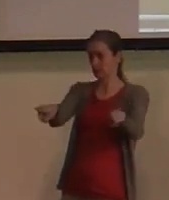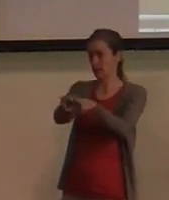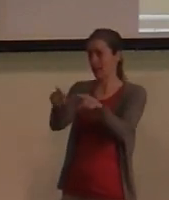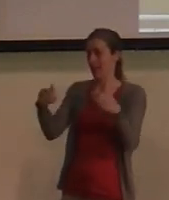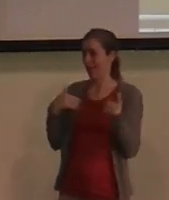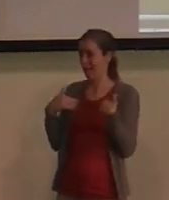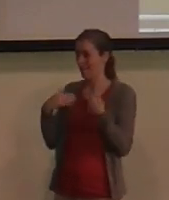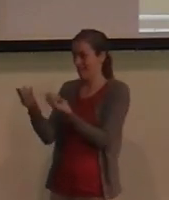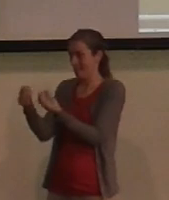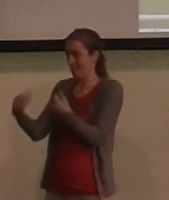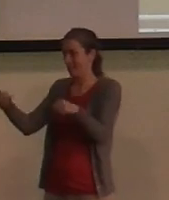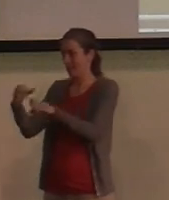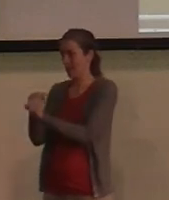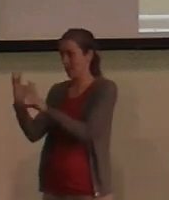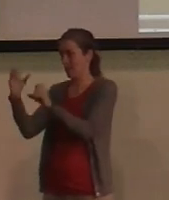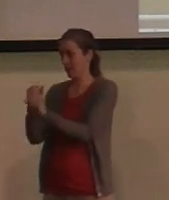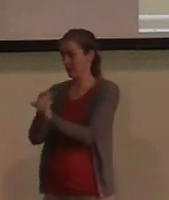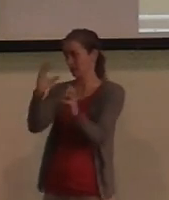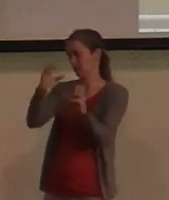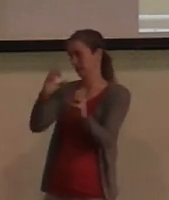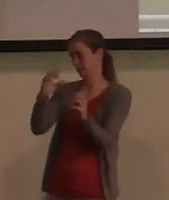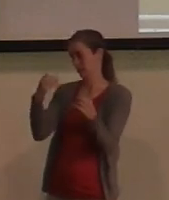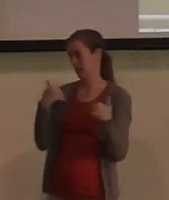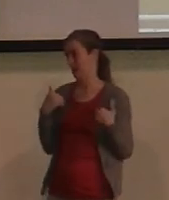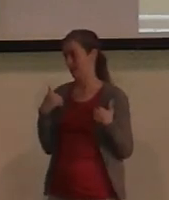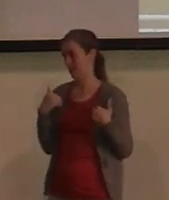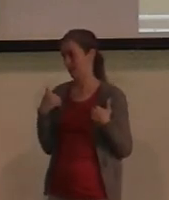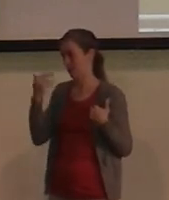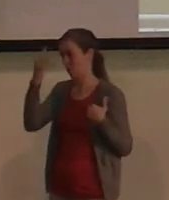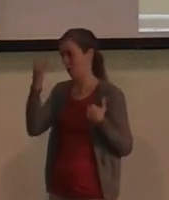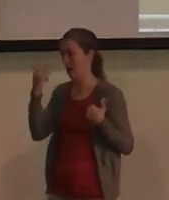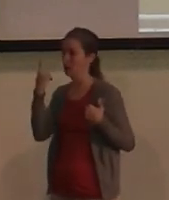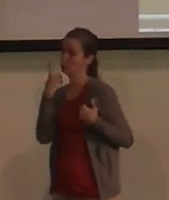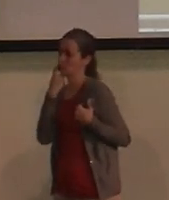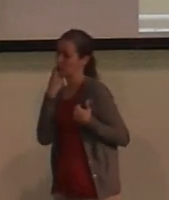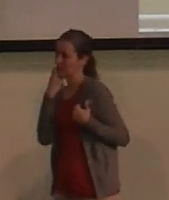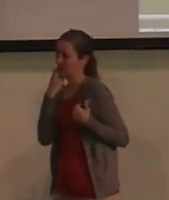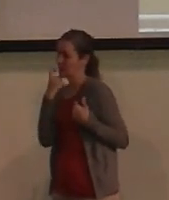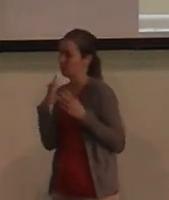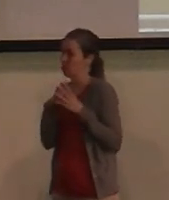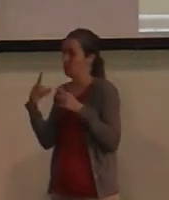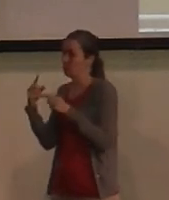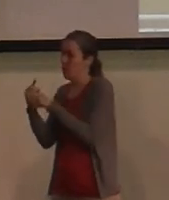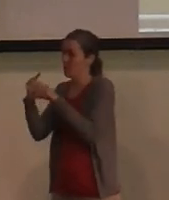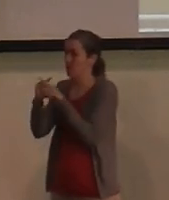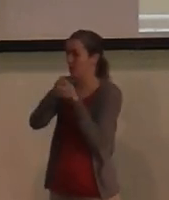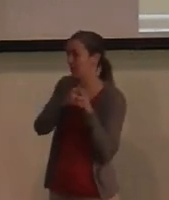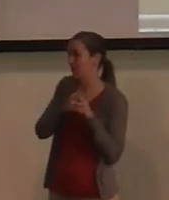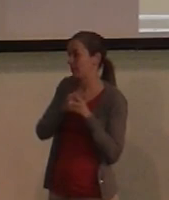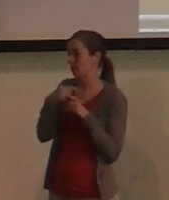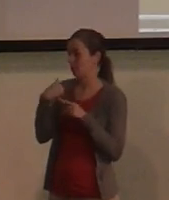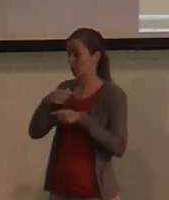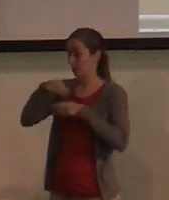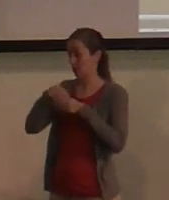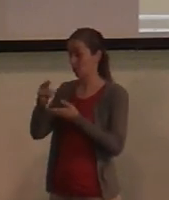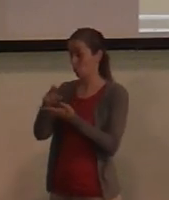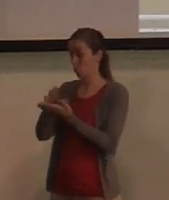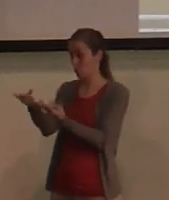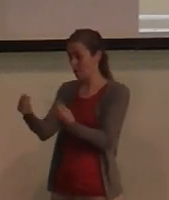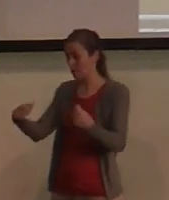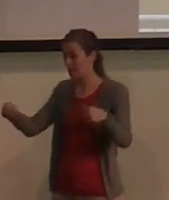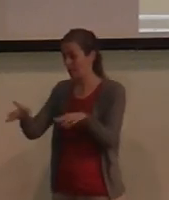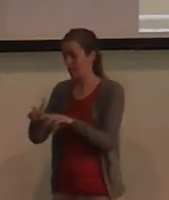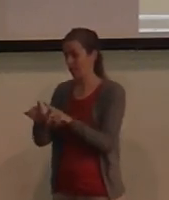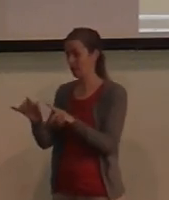conflict that's taken place over over recent years. And so we're in a place visiting the Holy Lands, but also